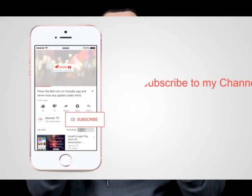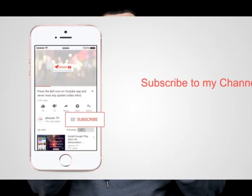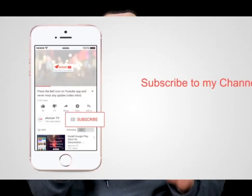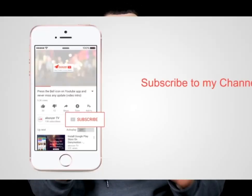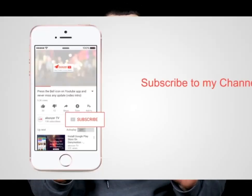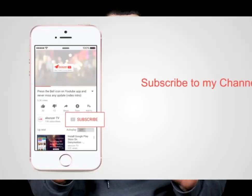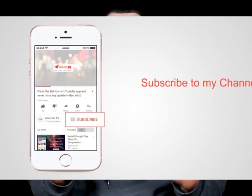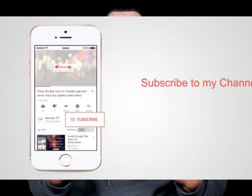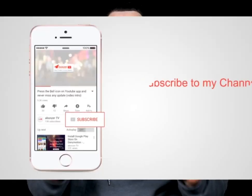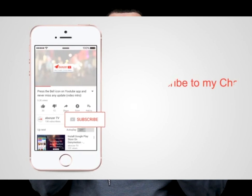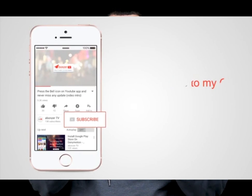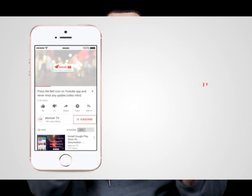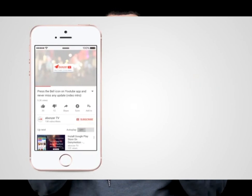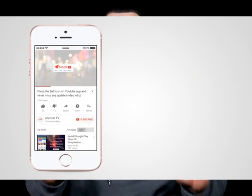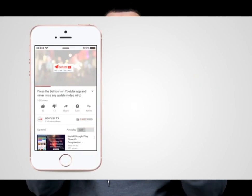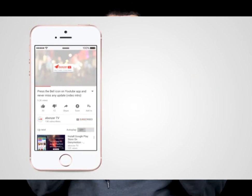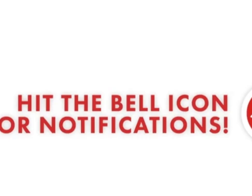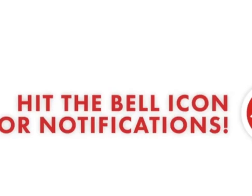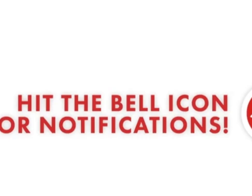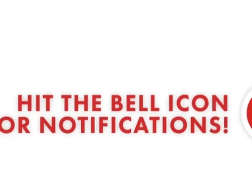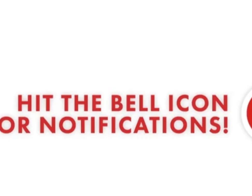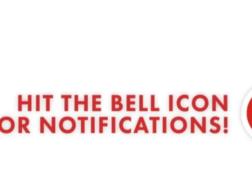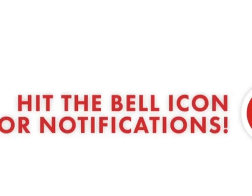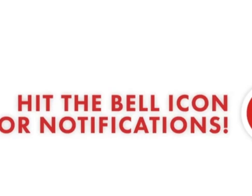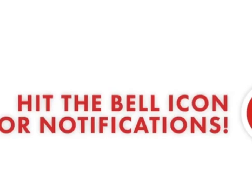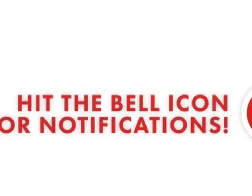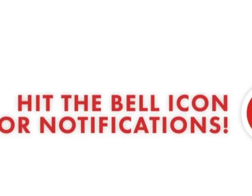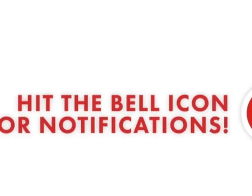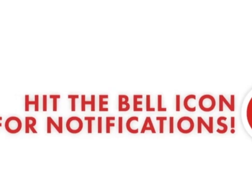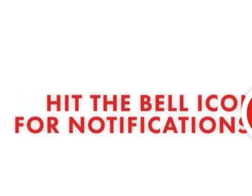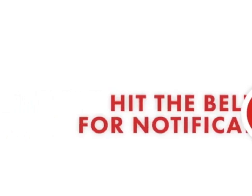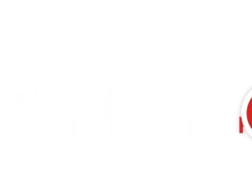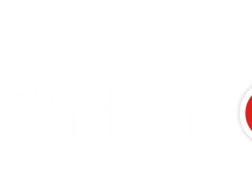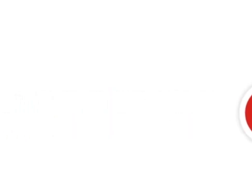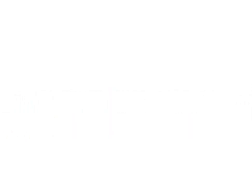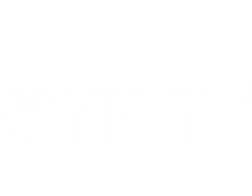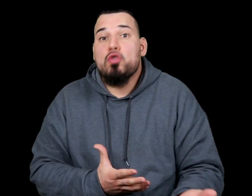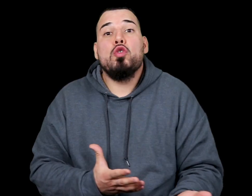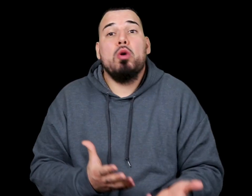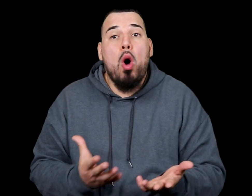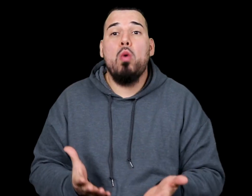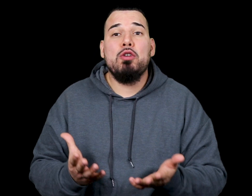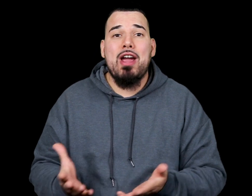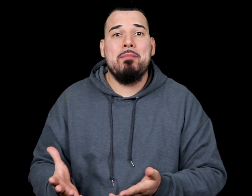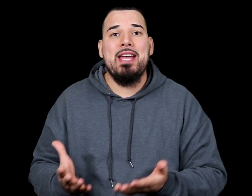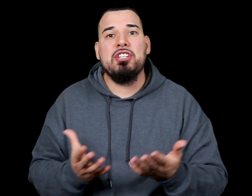to our YouTube channel and to leave a like and comment. Unfortunately, reality is that YouTube will only recommend the